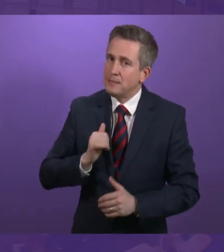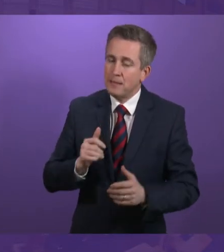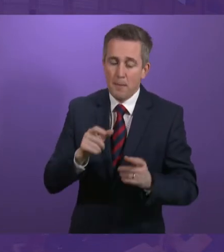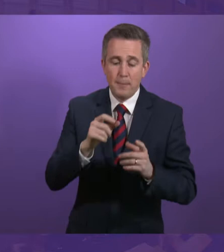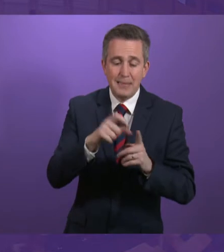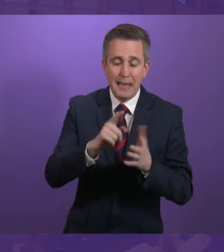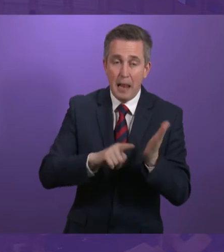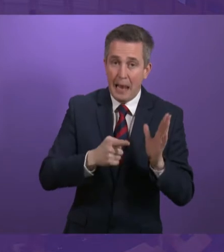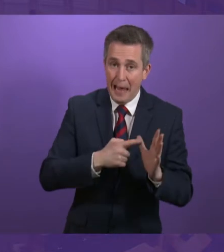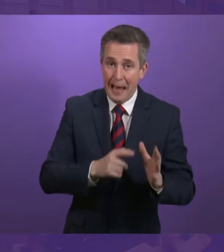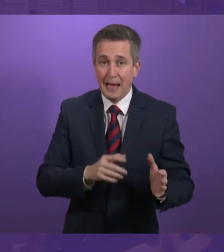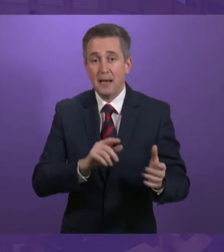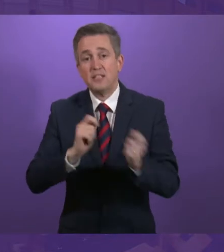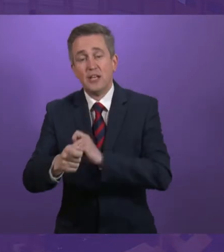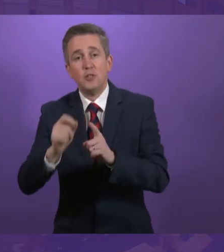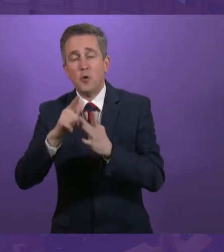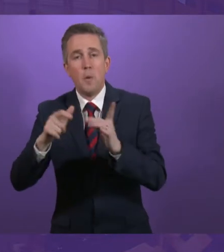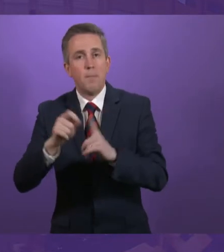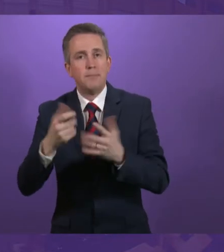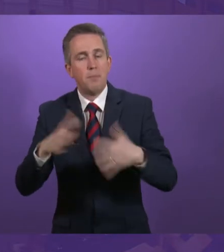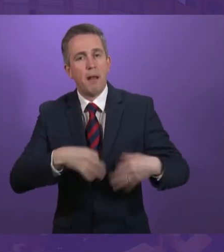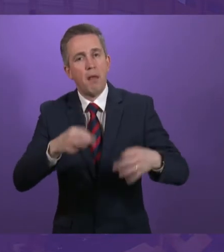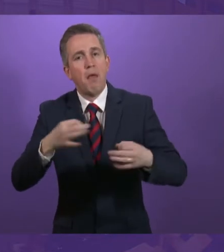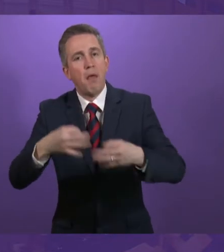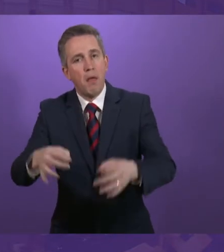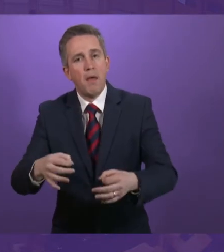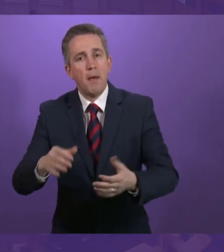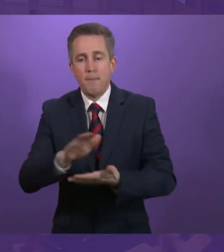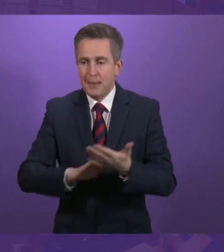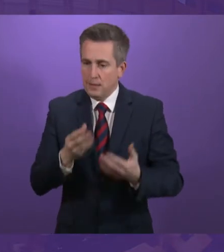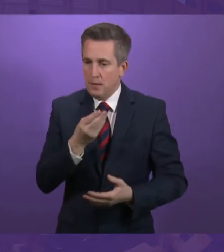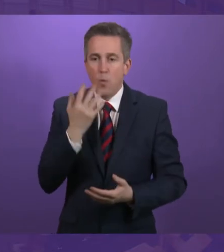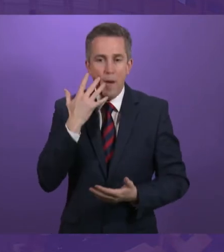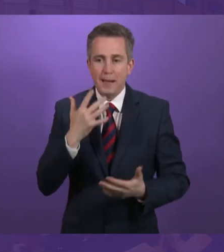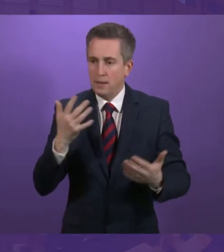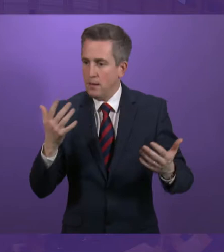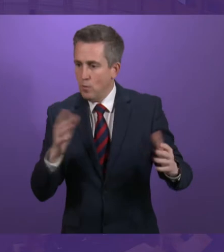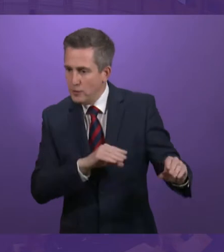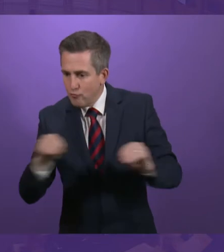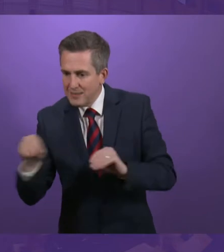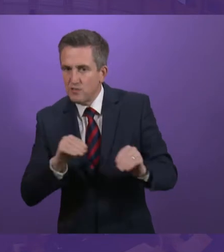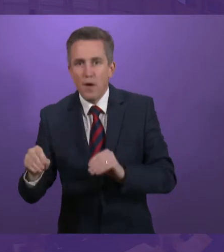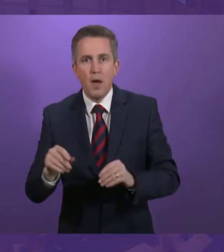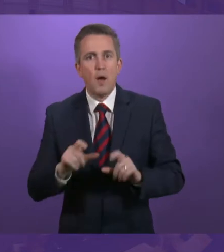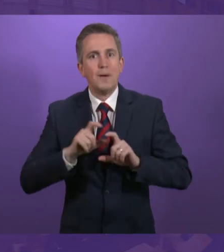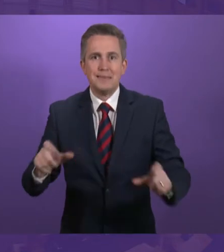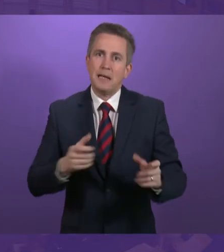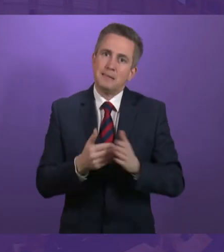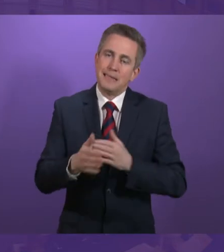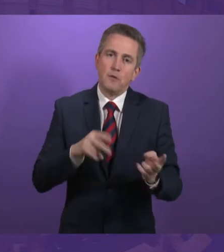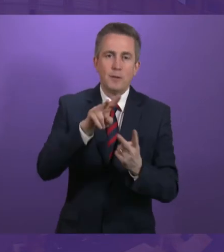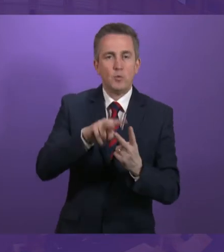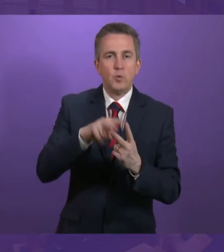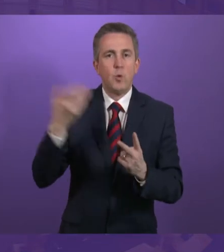PIP migration which means that people of working age will still be on two benefits at the point when we expect to transfer them to a single form of Scottish